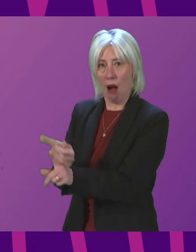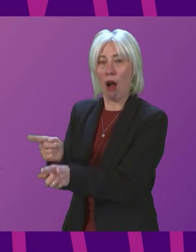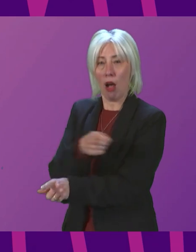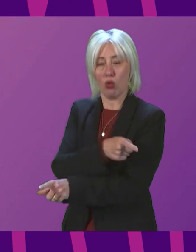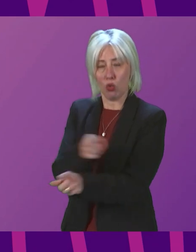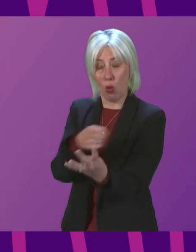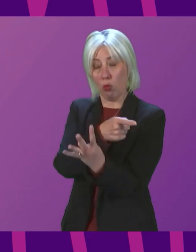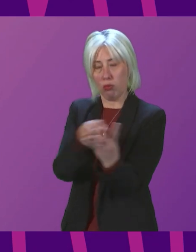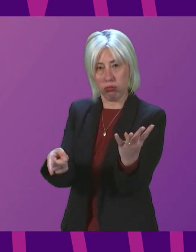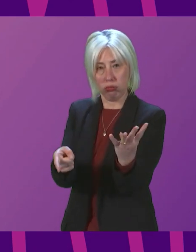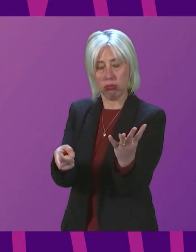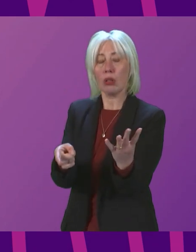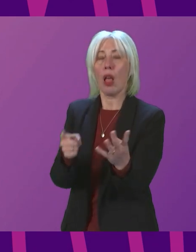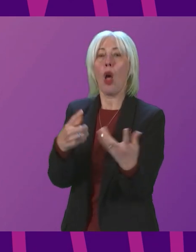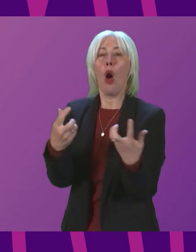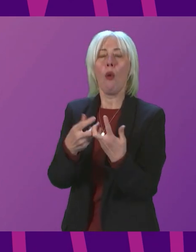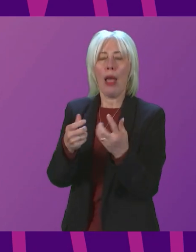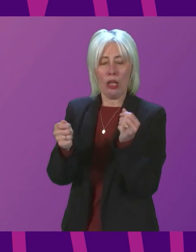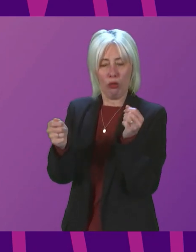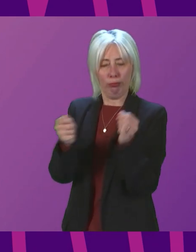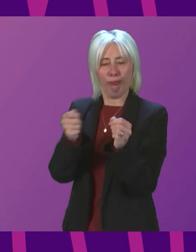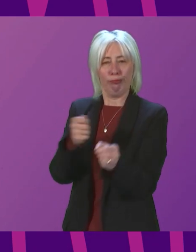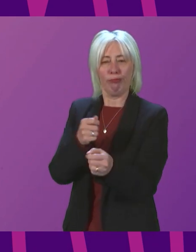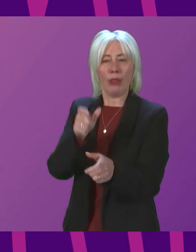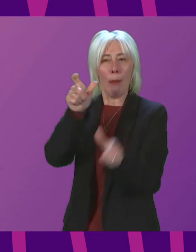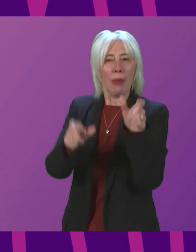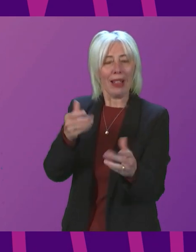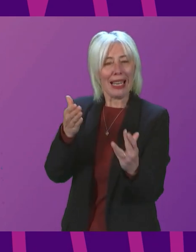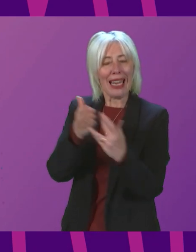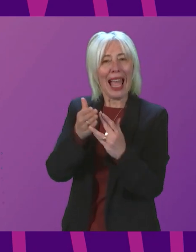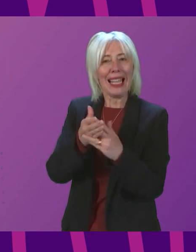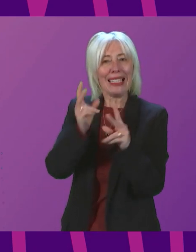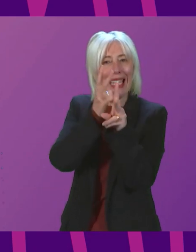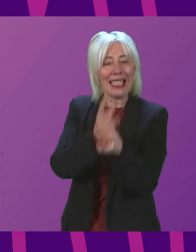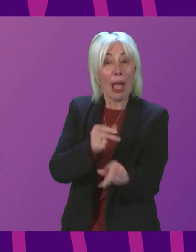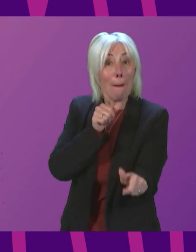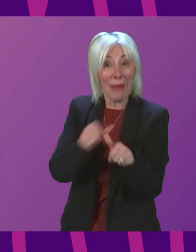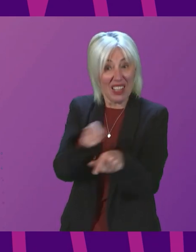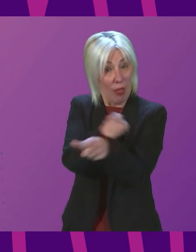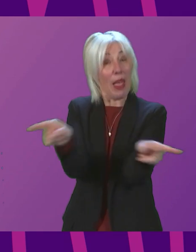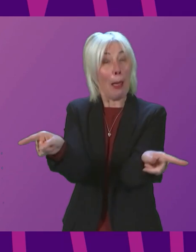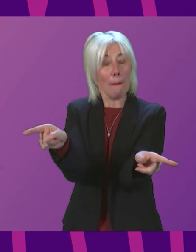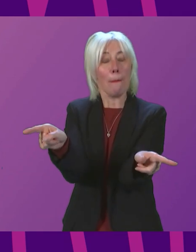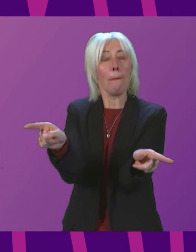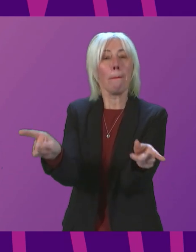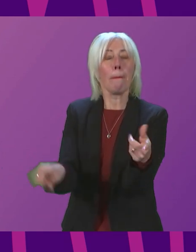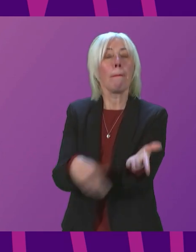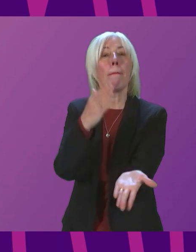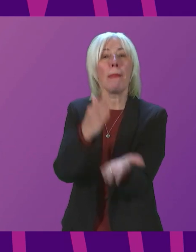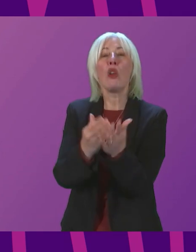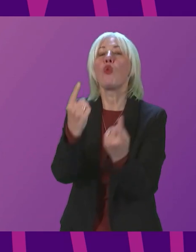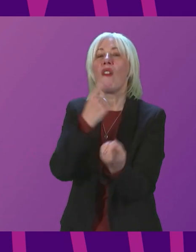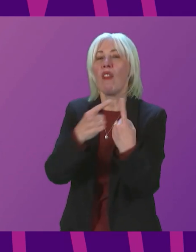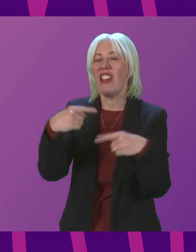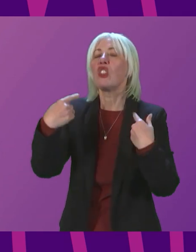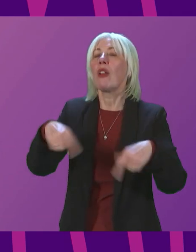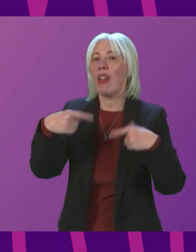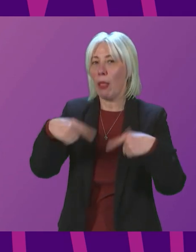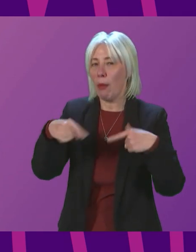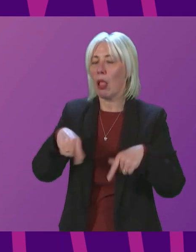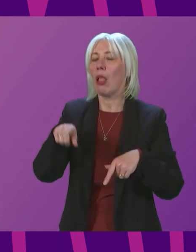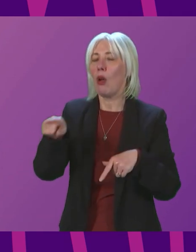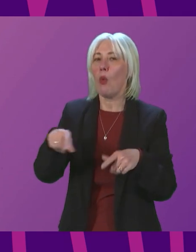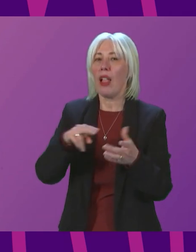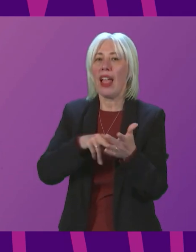the broader efforts to reform how people access care in a way that is better for them to ensure that this information is available while the NHS